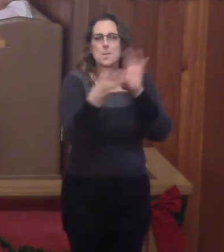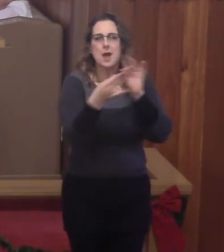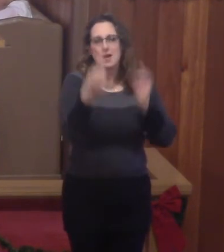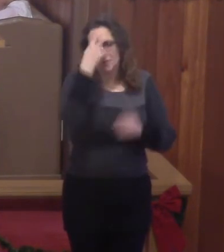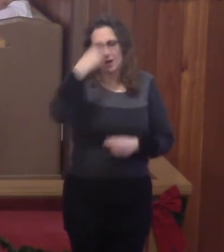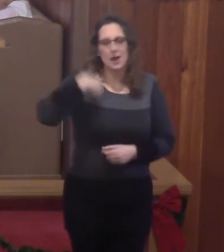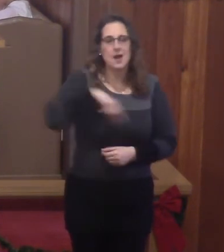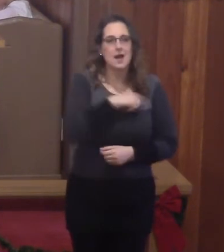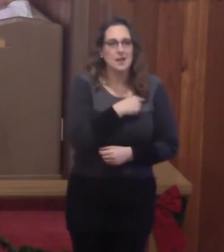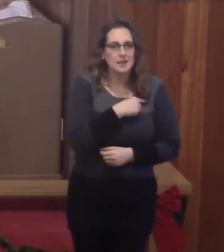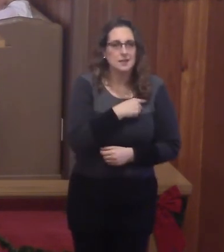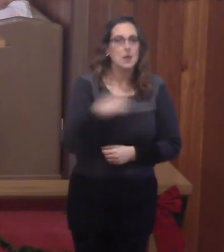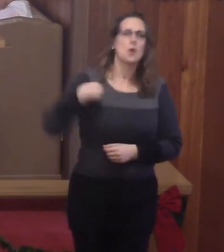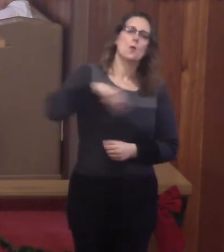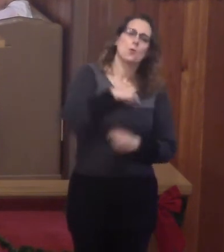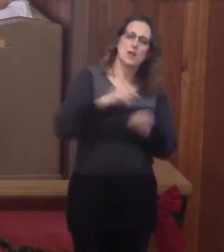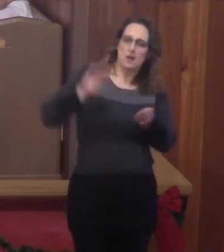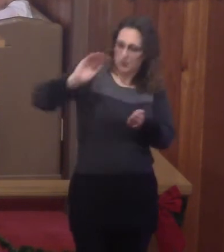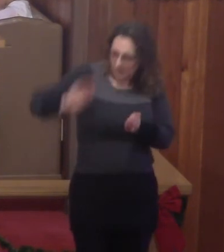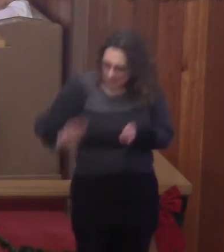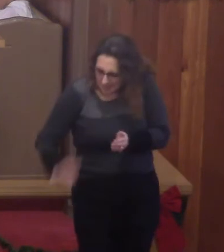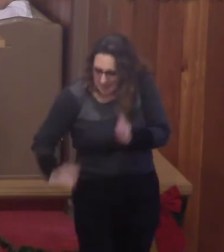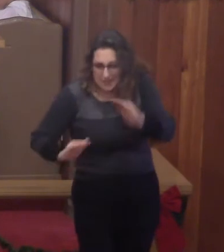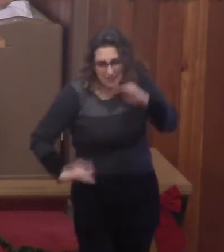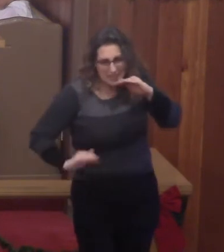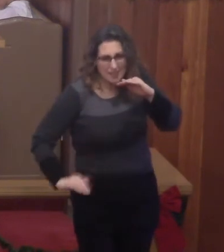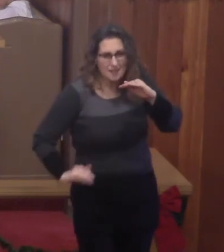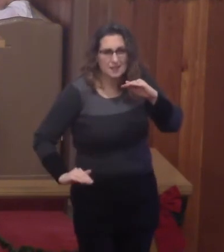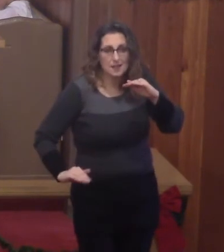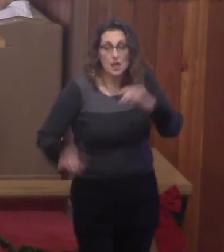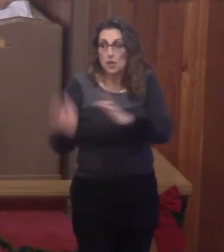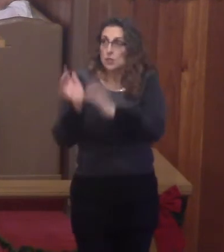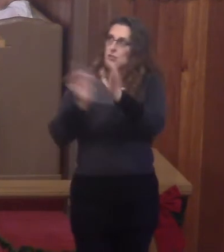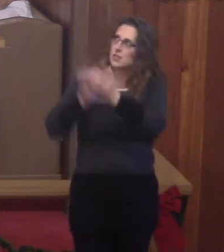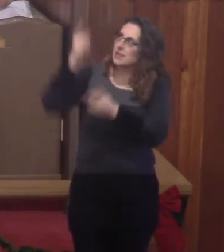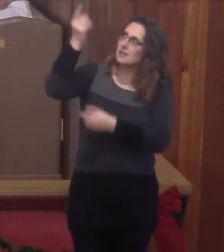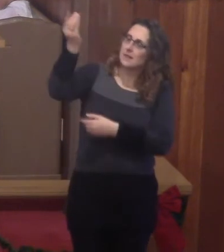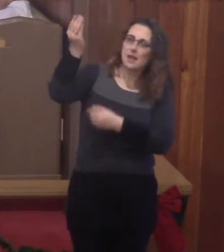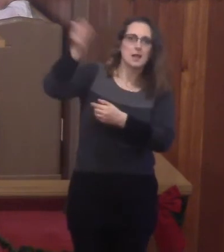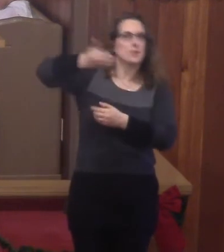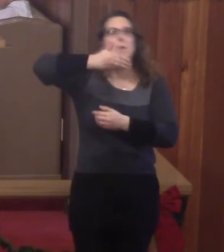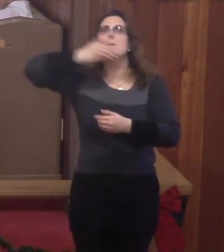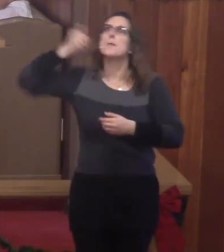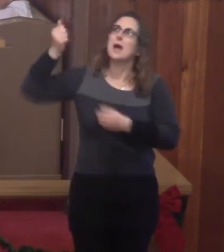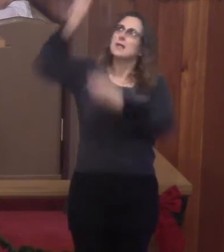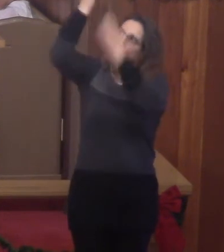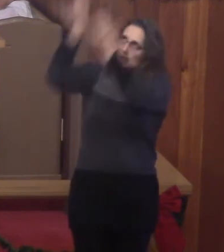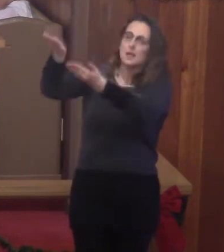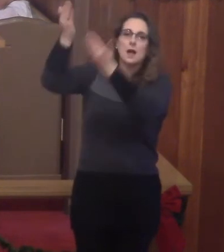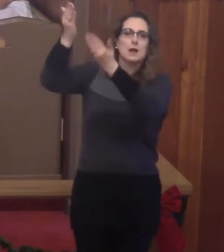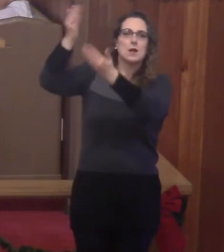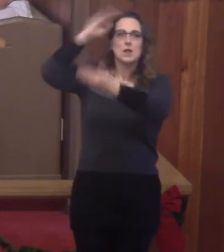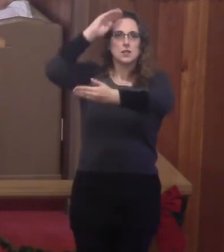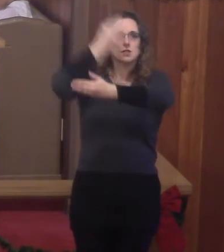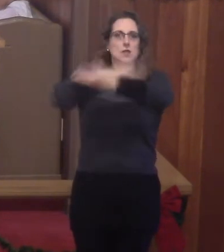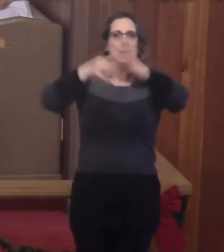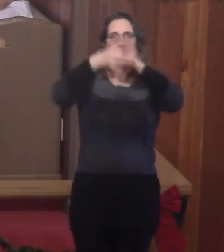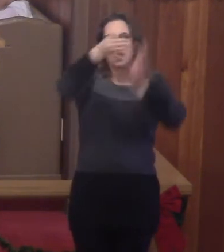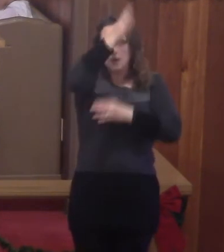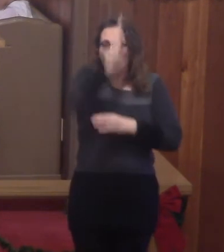We who are the least. That Jesus, who is the greatest, the Son of God, in this